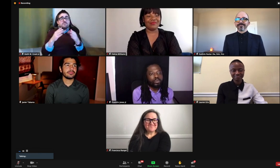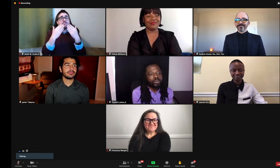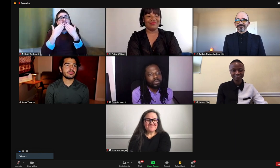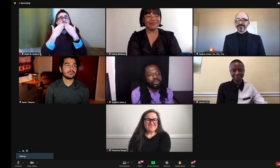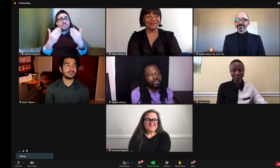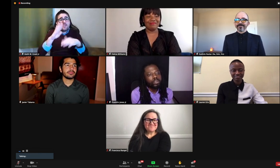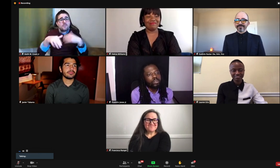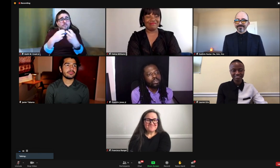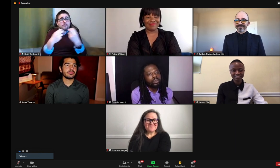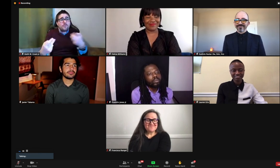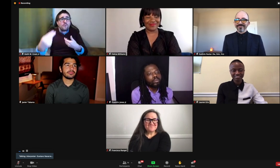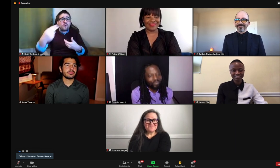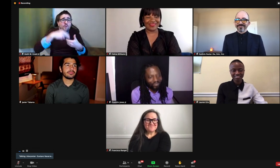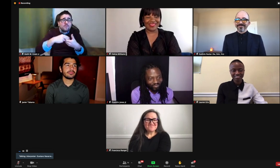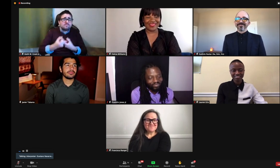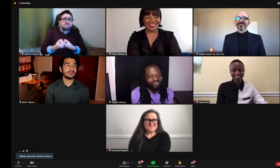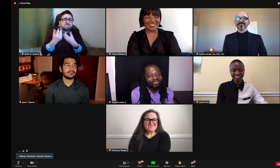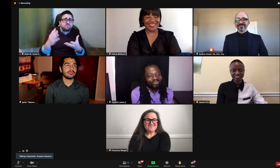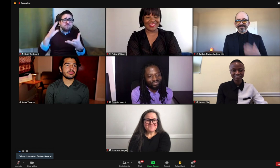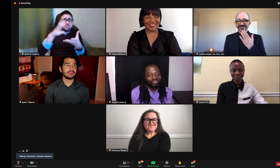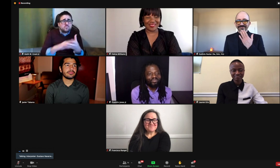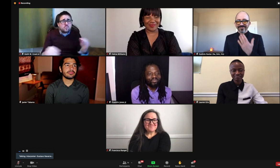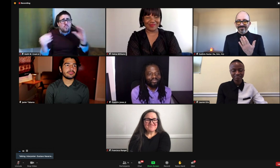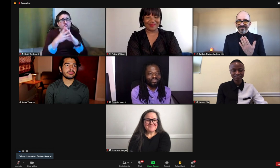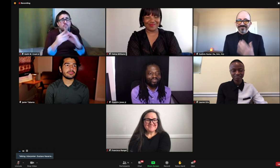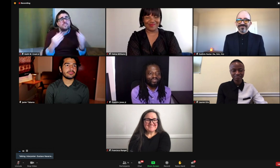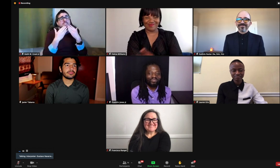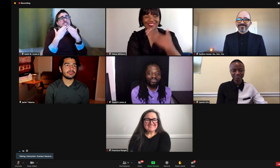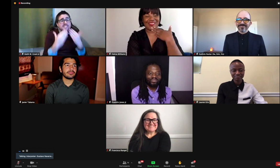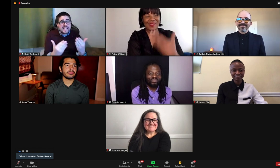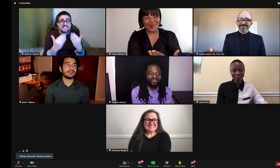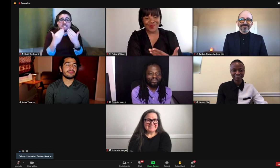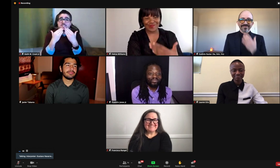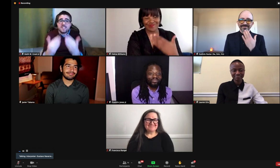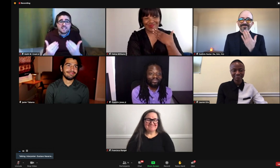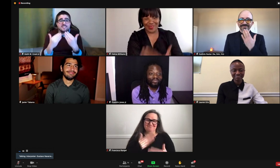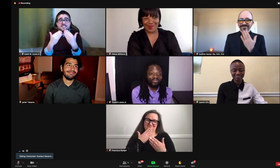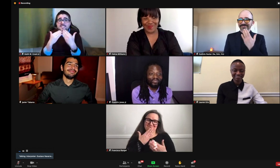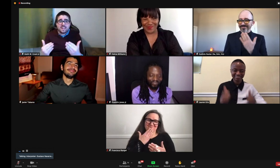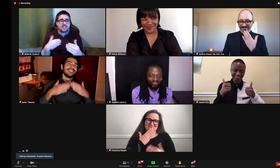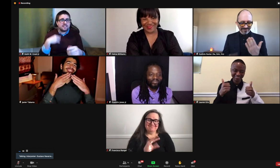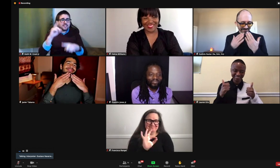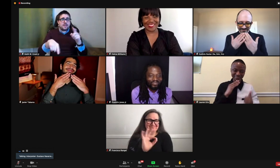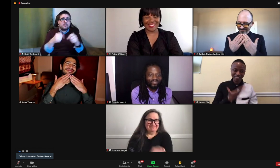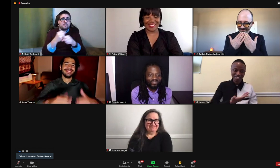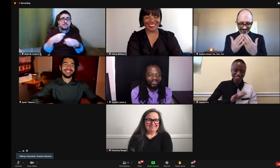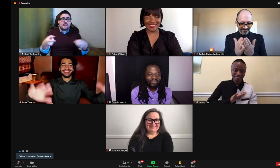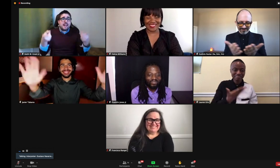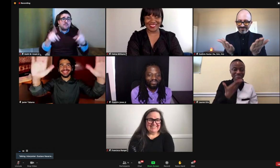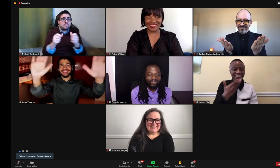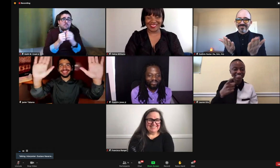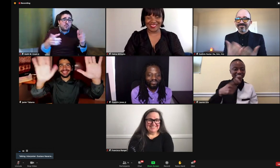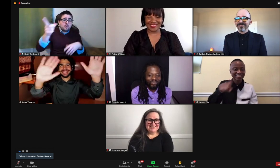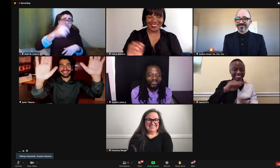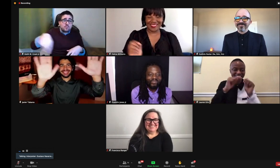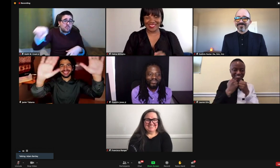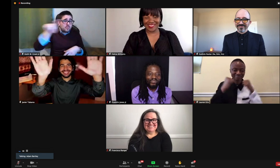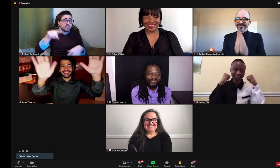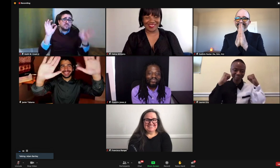So with this, this concludes our session for today. Thank you to all of the panelists for your contributions. Thank you. We could not